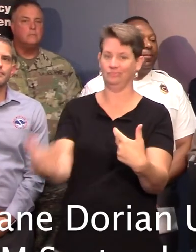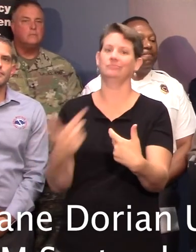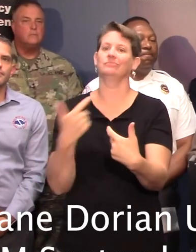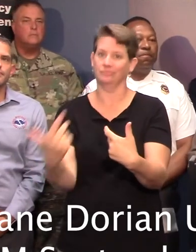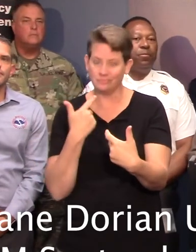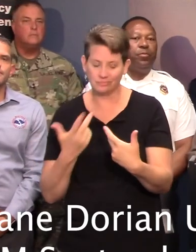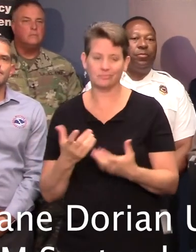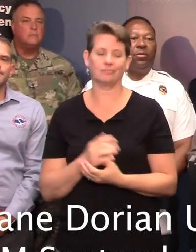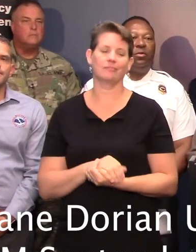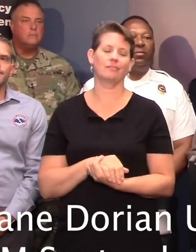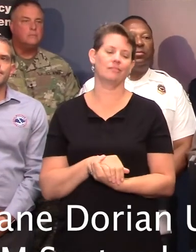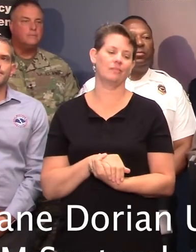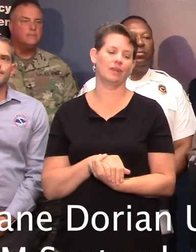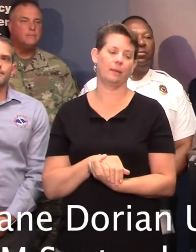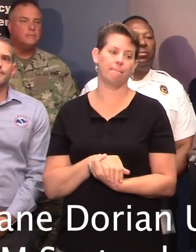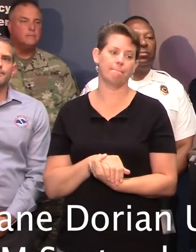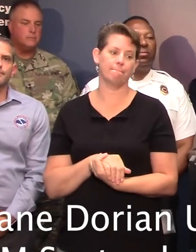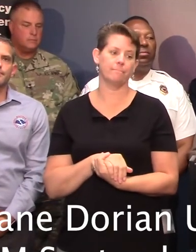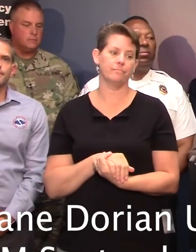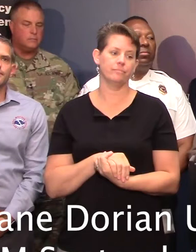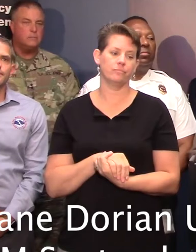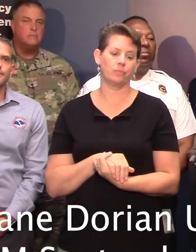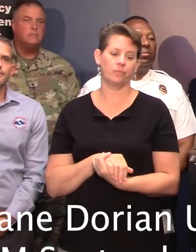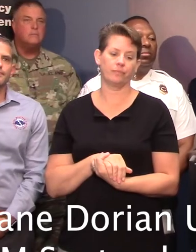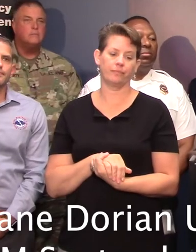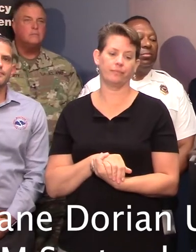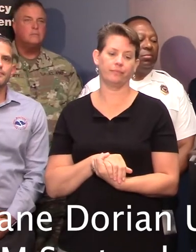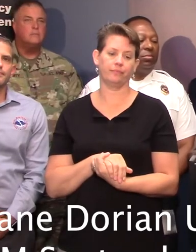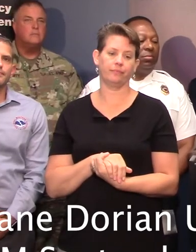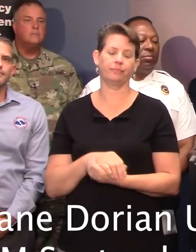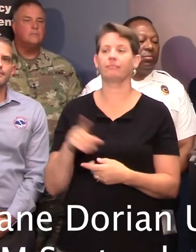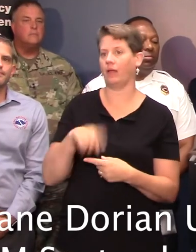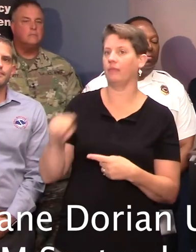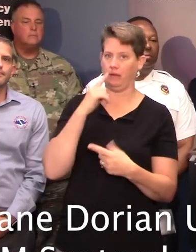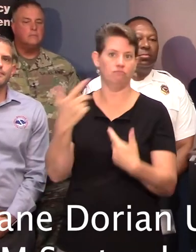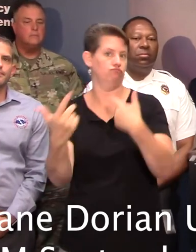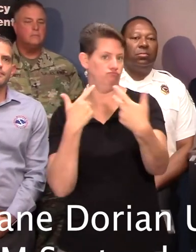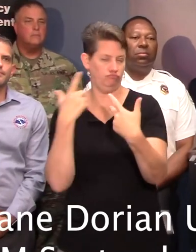exit the area westbound to get to area safety.